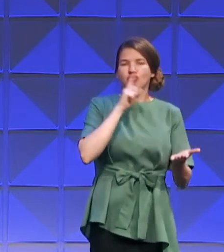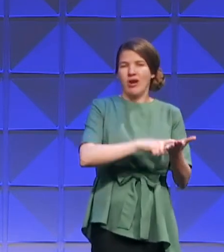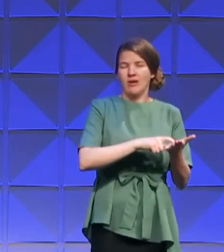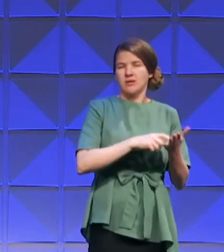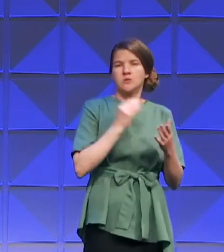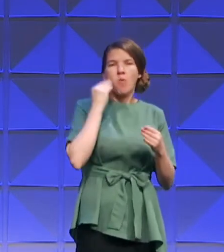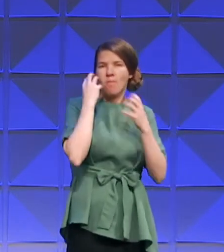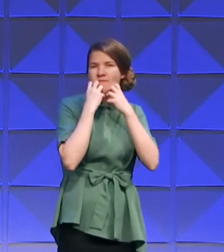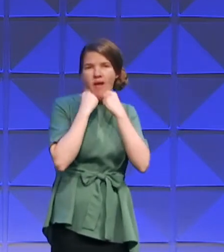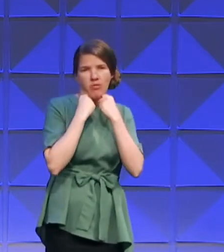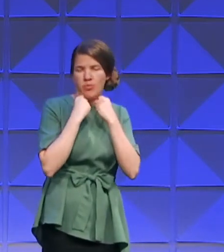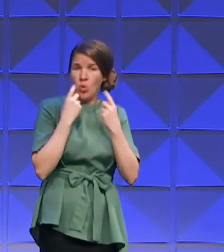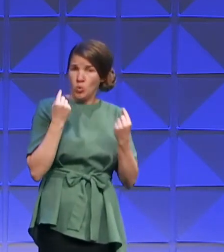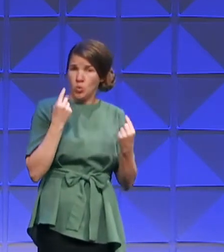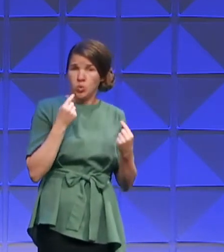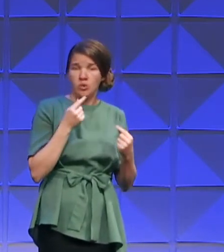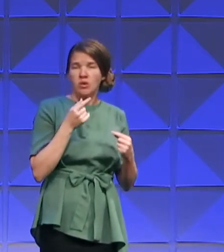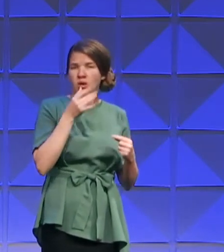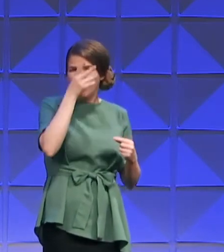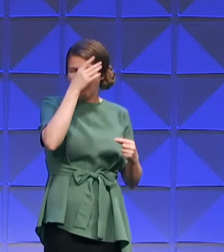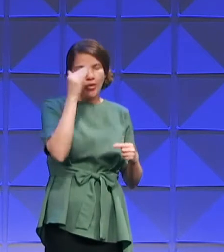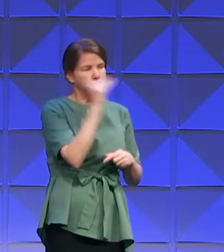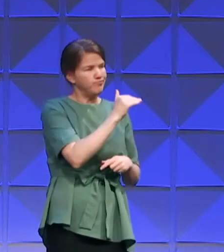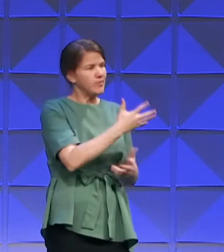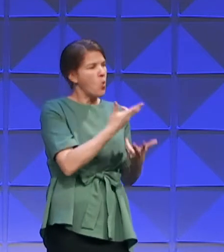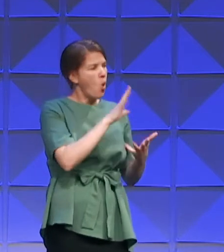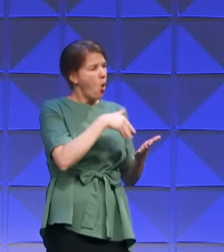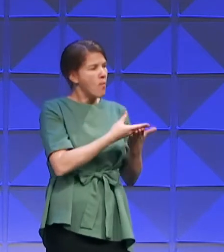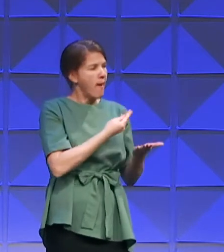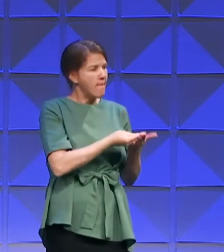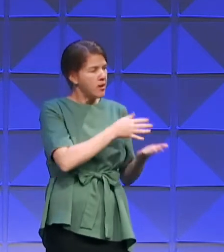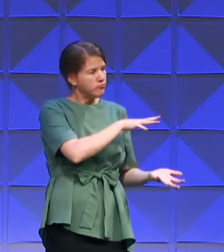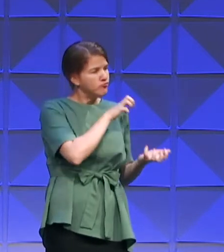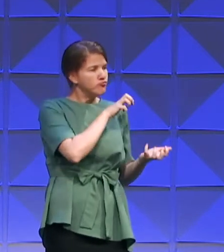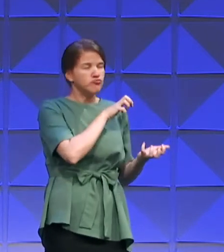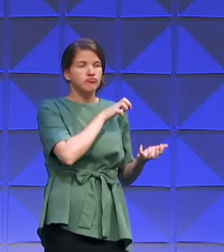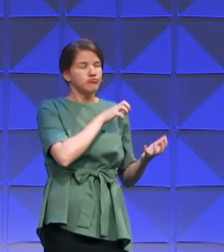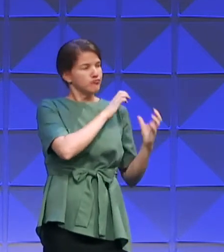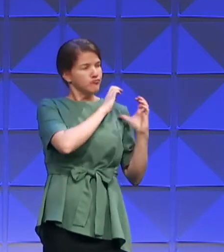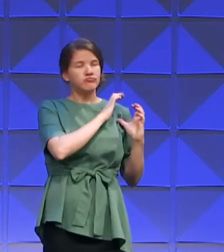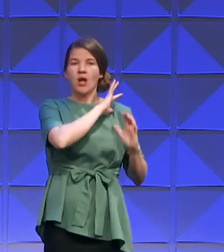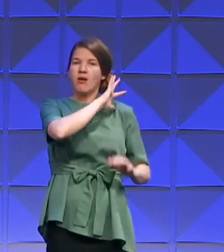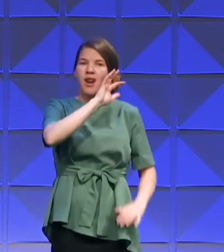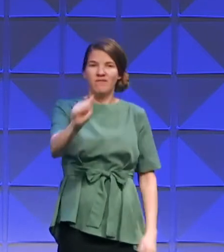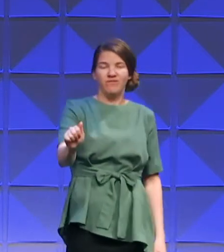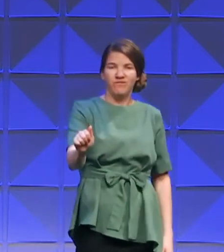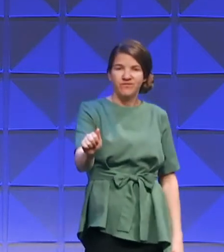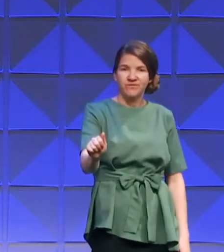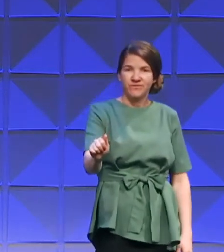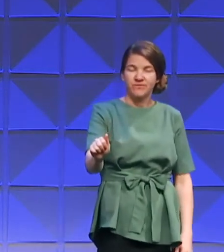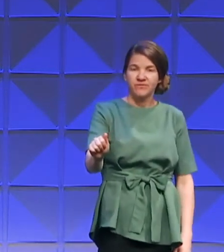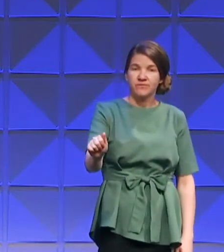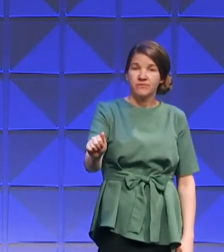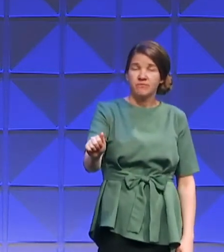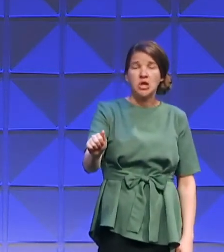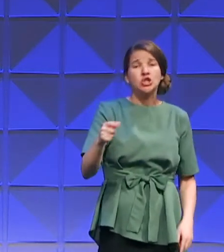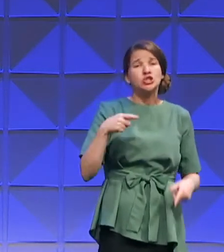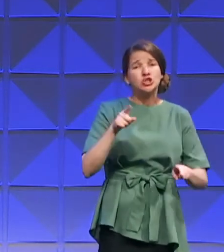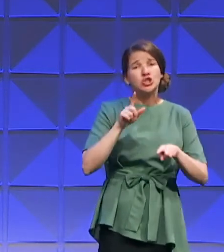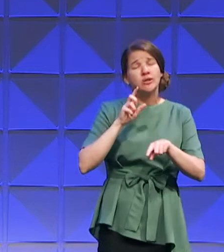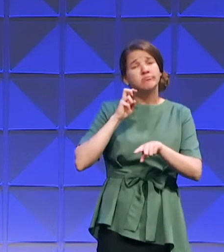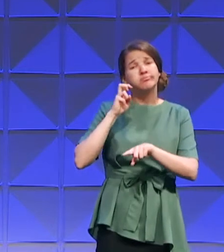could from his father, and he left home. I'm sure that when he left, he had some good times.